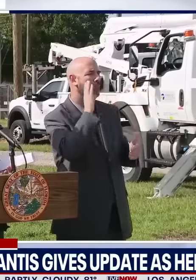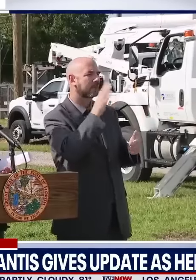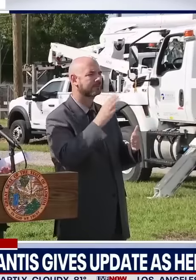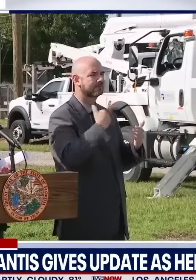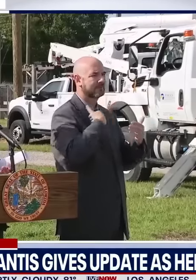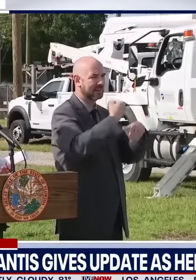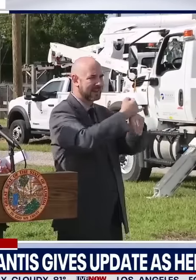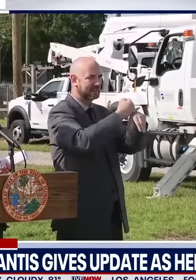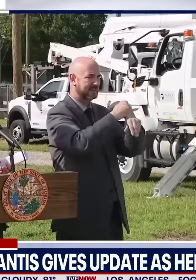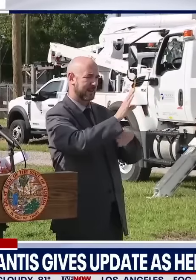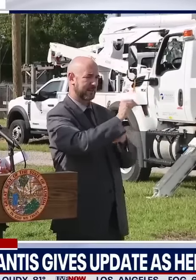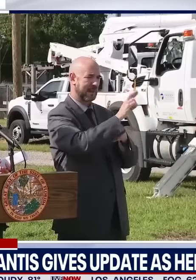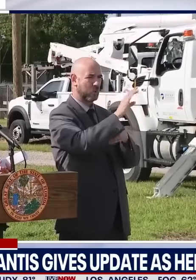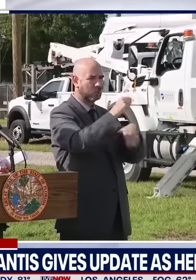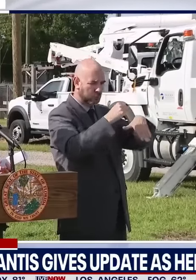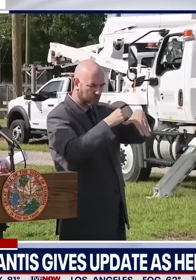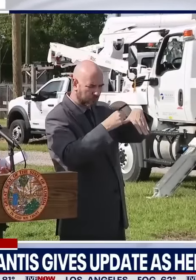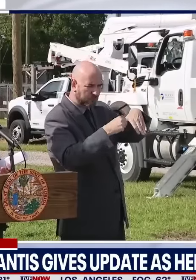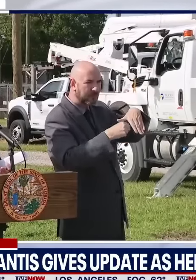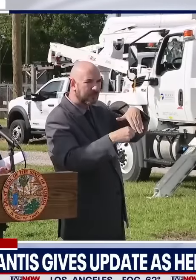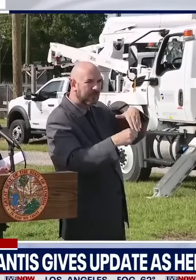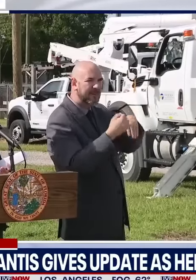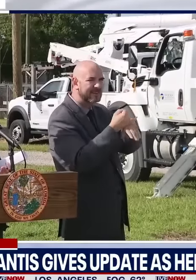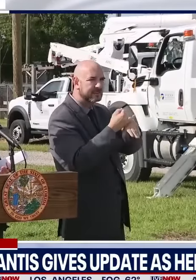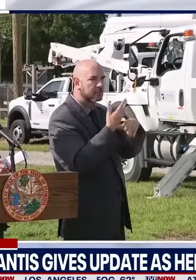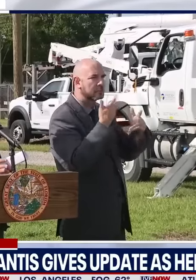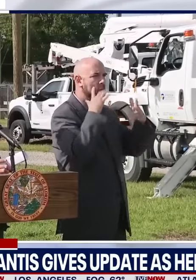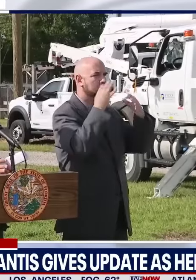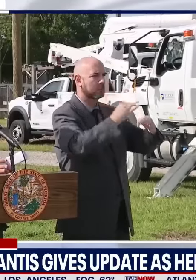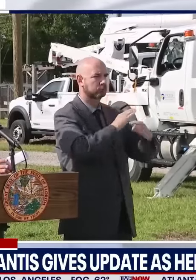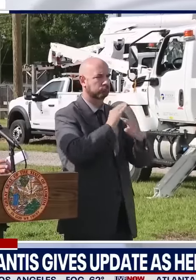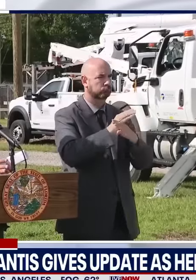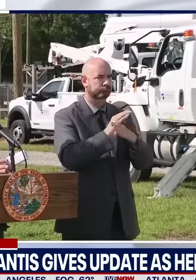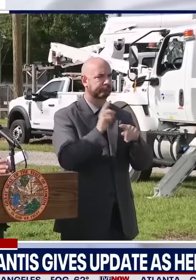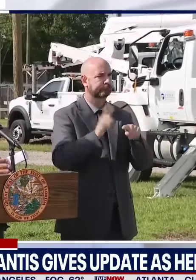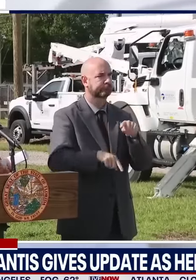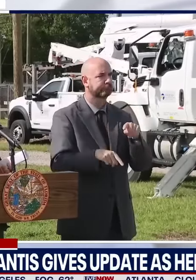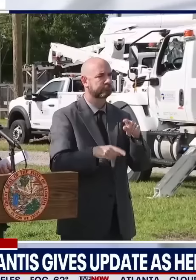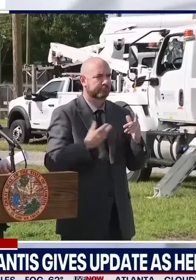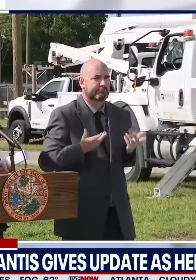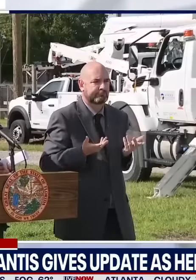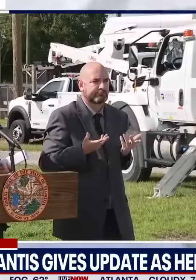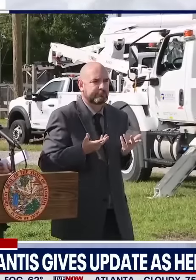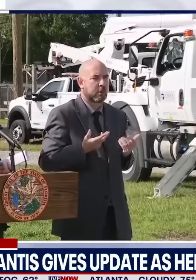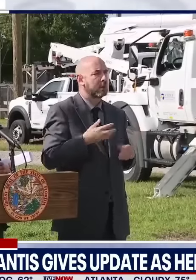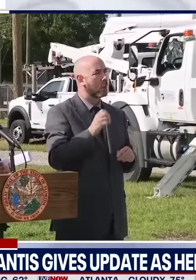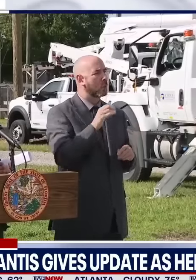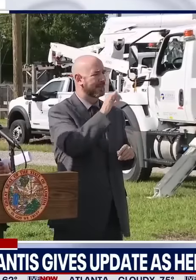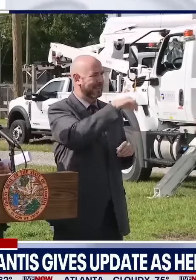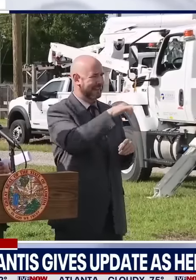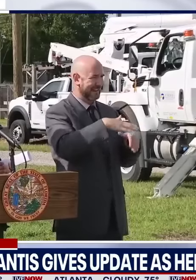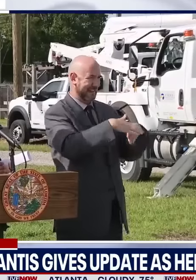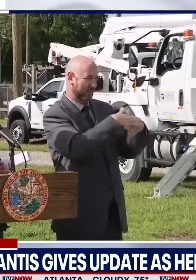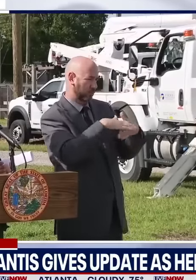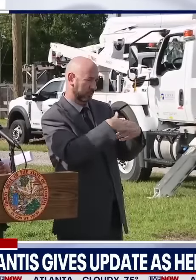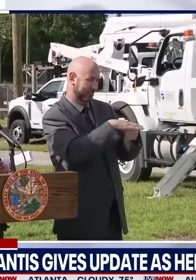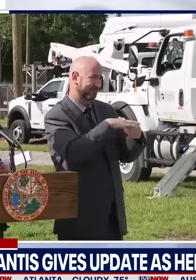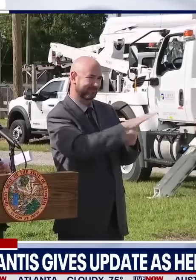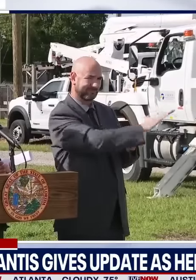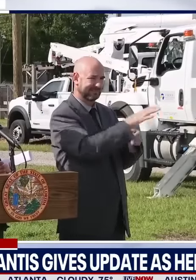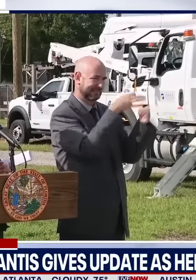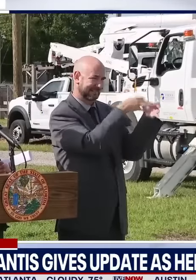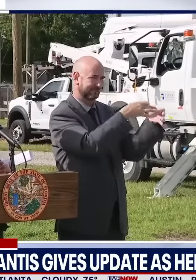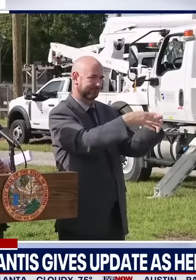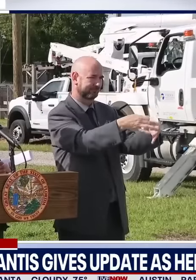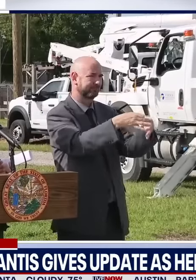have personnel to do that, so that will be done locally. So they're all doing that. And I think that you have probably,